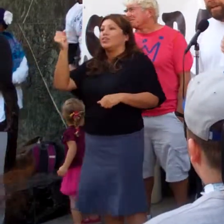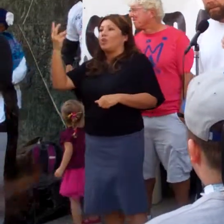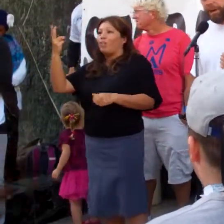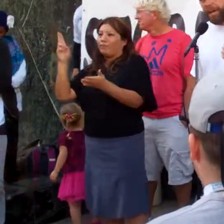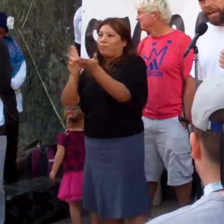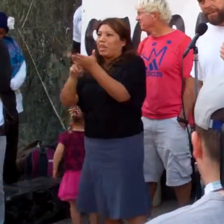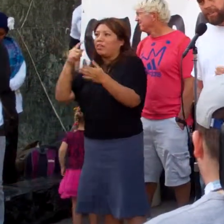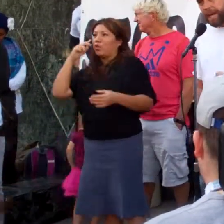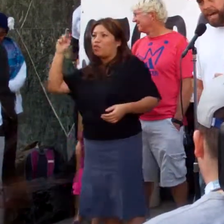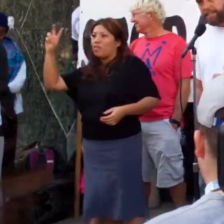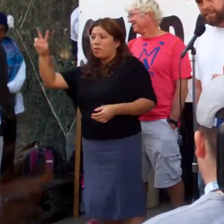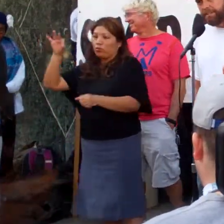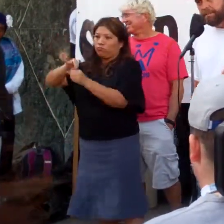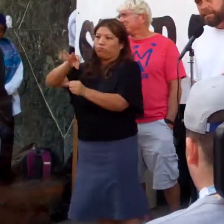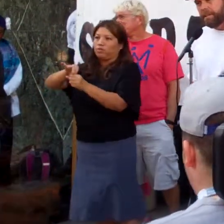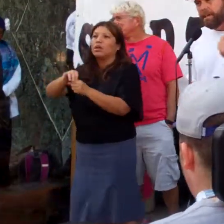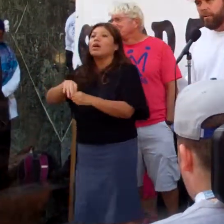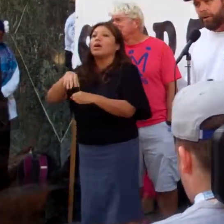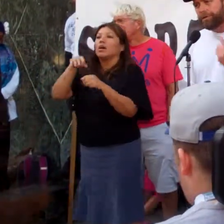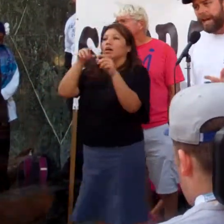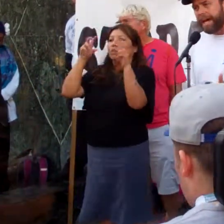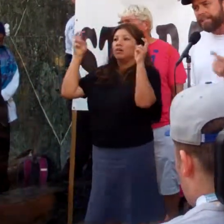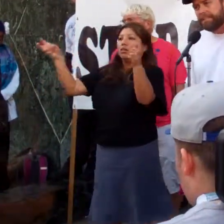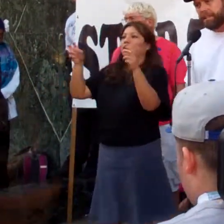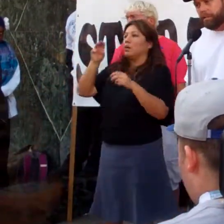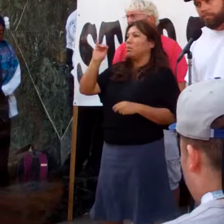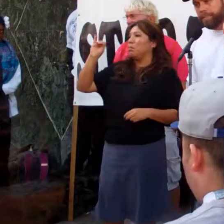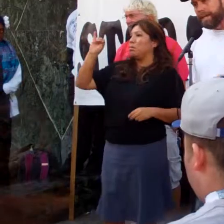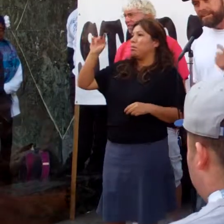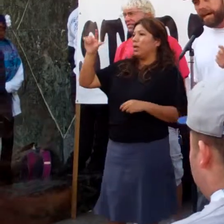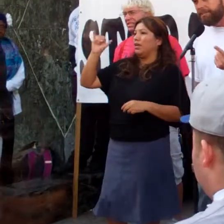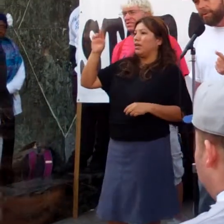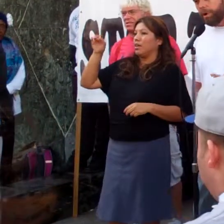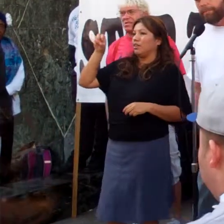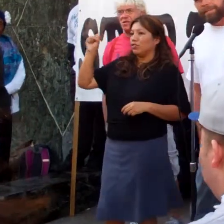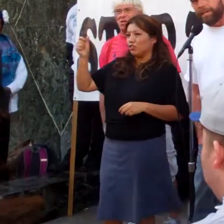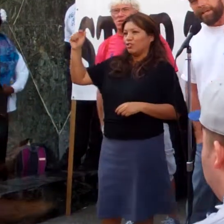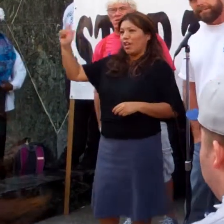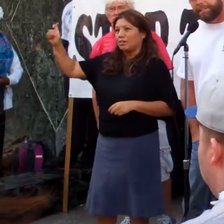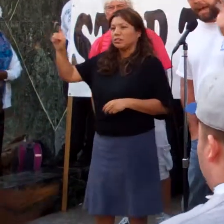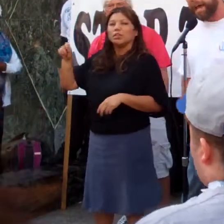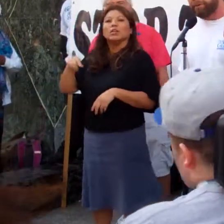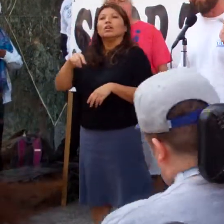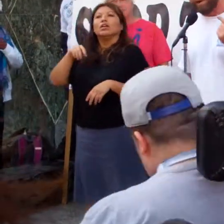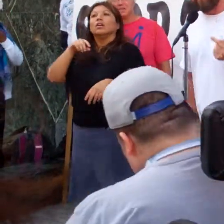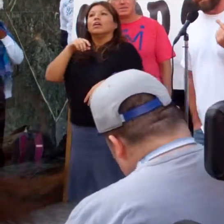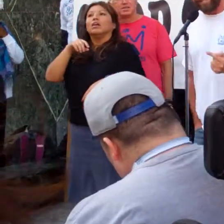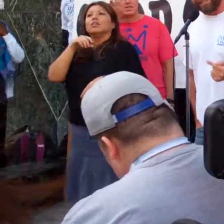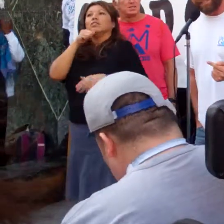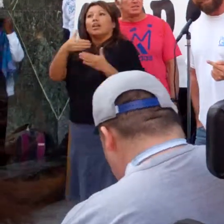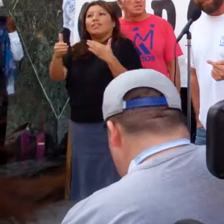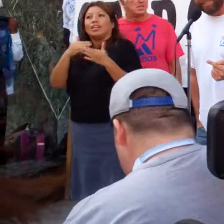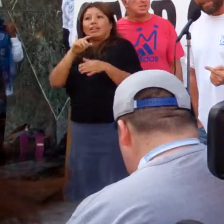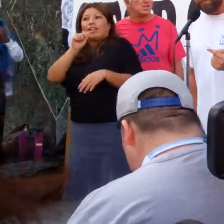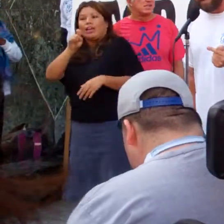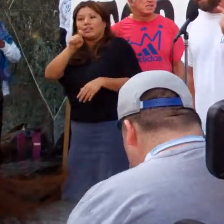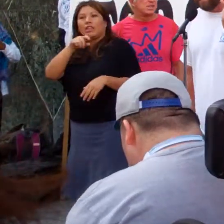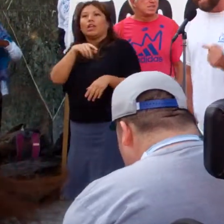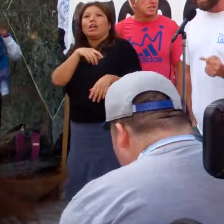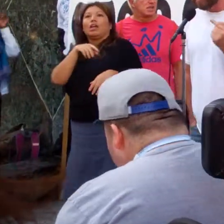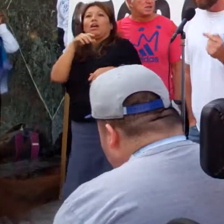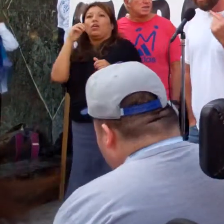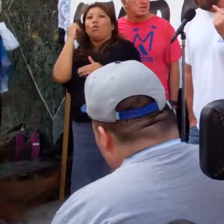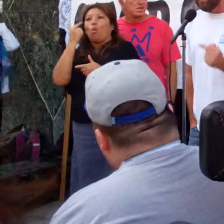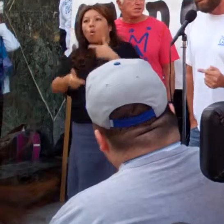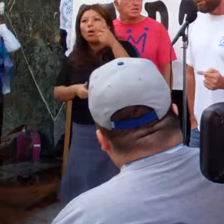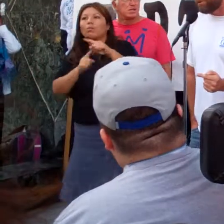And this billionaire's tax will tax, and it's not even the 1%, it's the half of 1% who've gotten